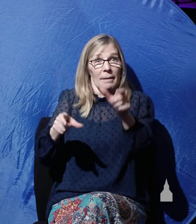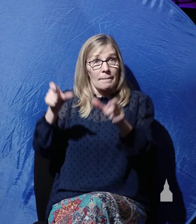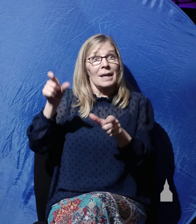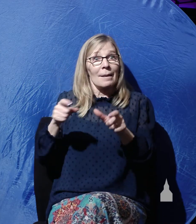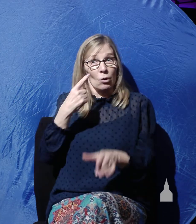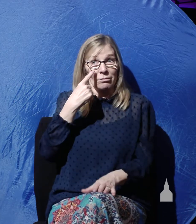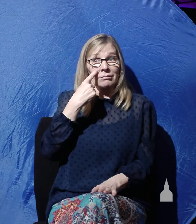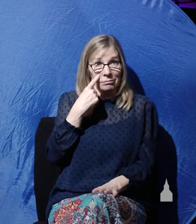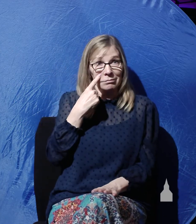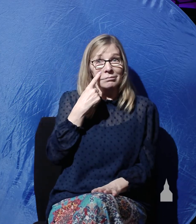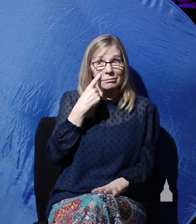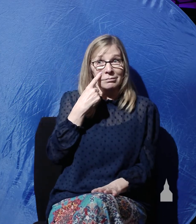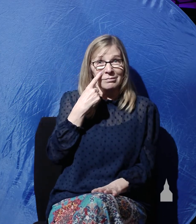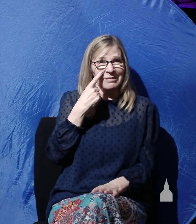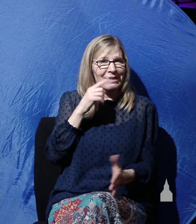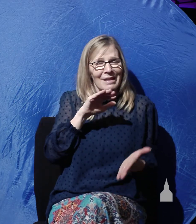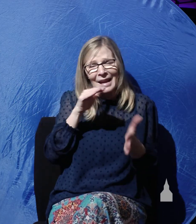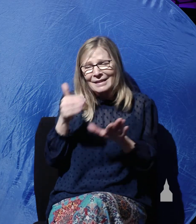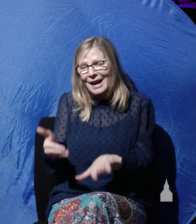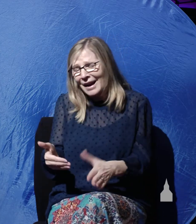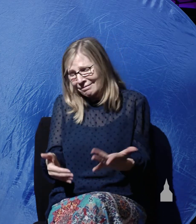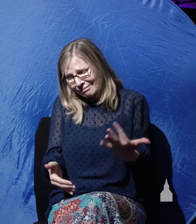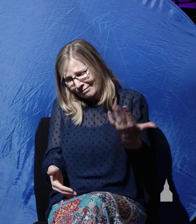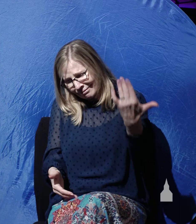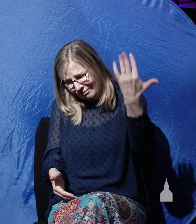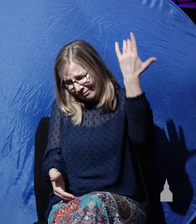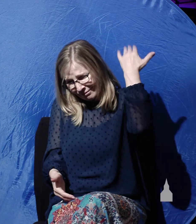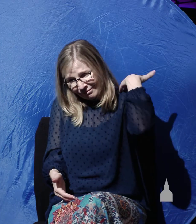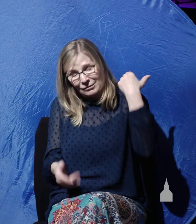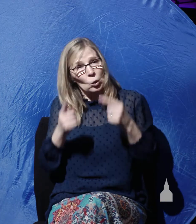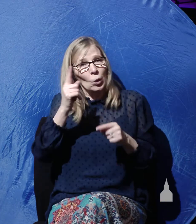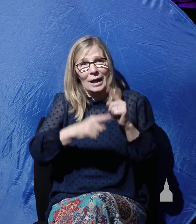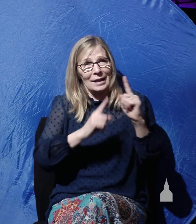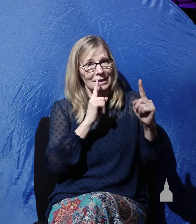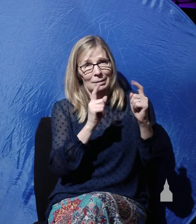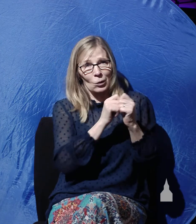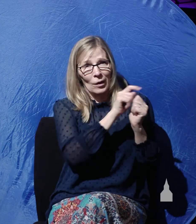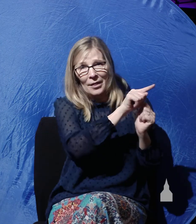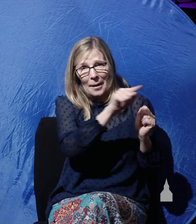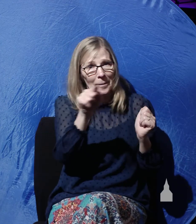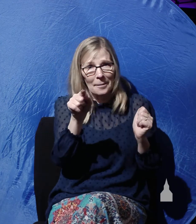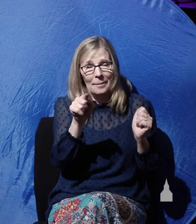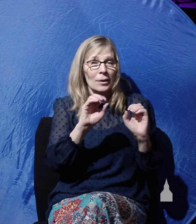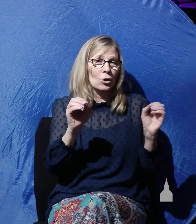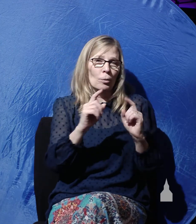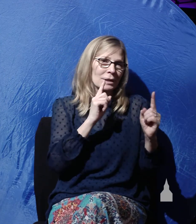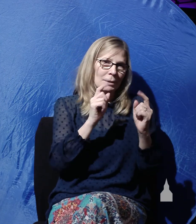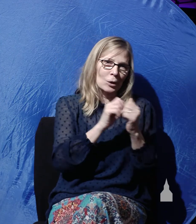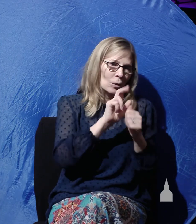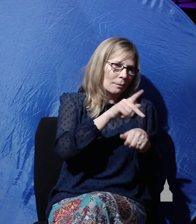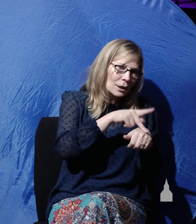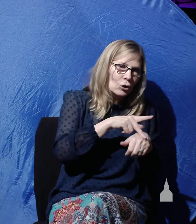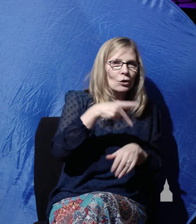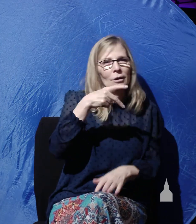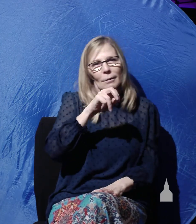eyewitnesses, if they died years ago, and therefore we can't speak to them, no one's speaking to Peter, no one's speaking to Paul, no one's speaking to John,